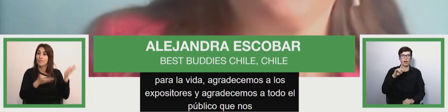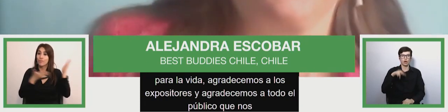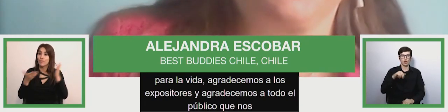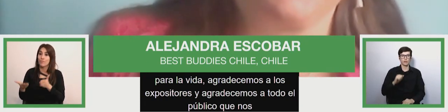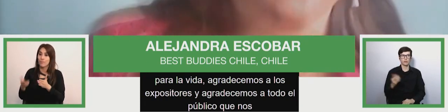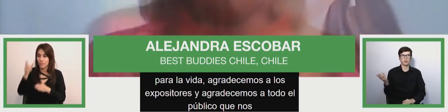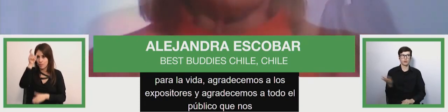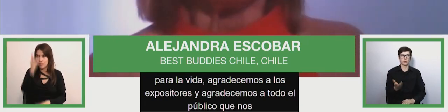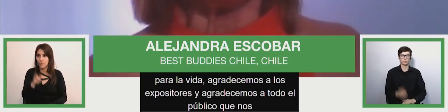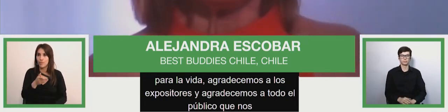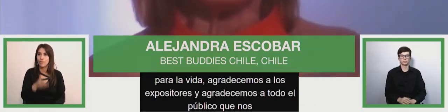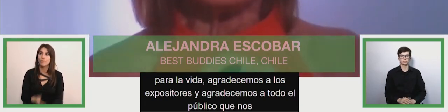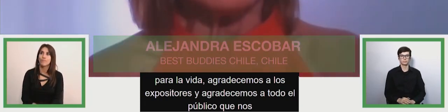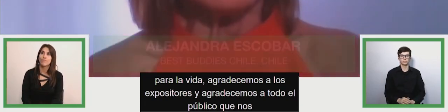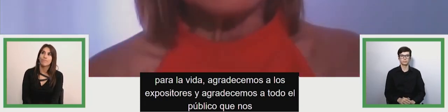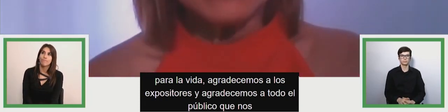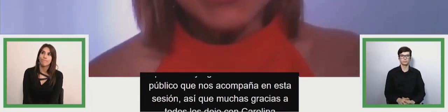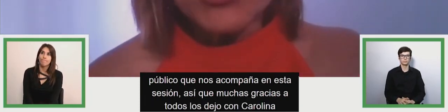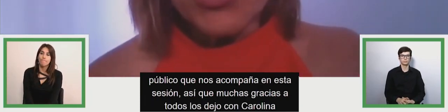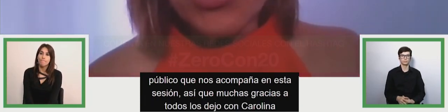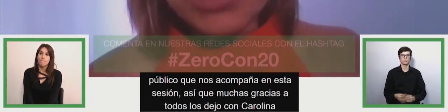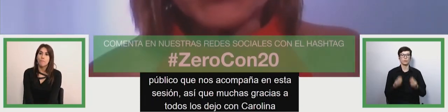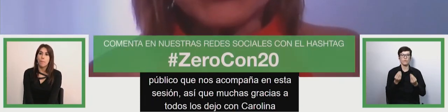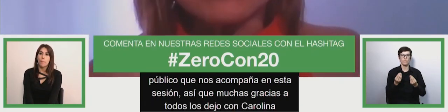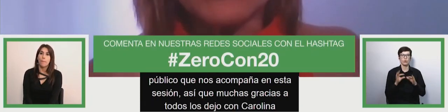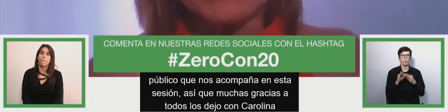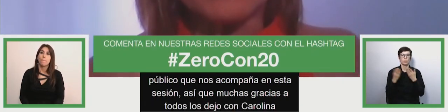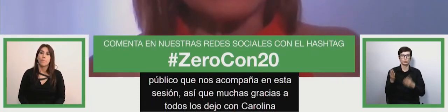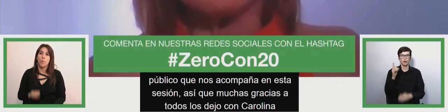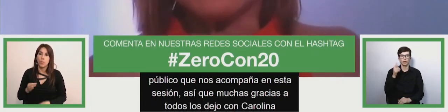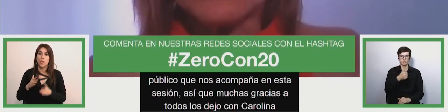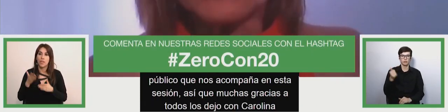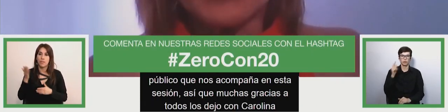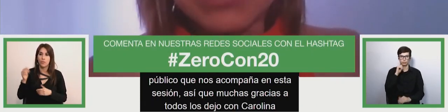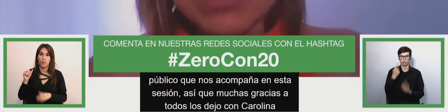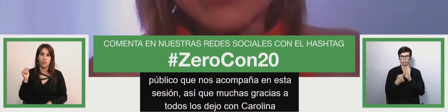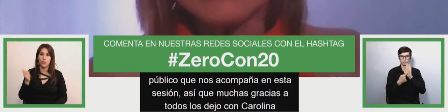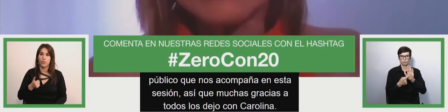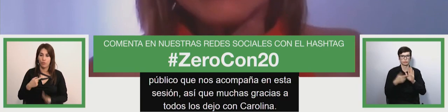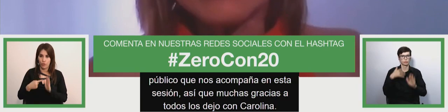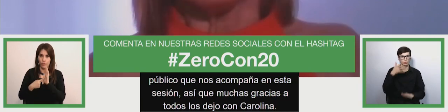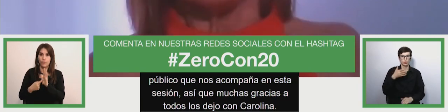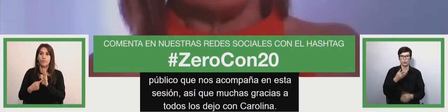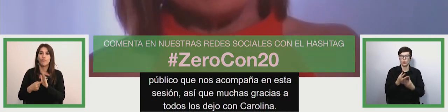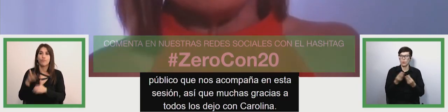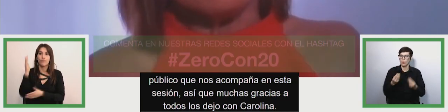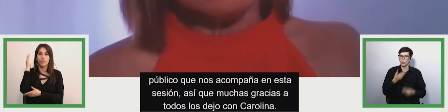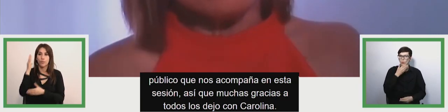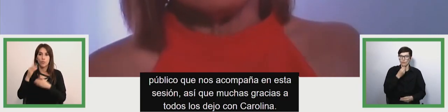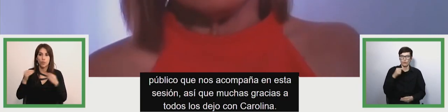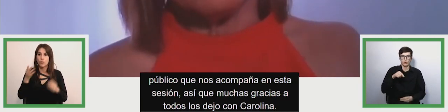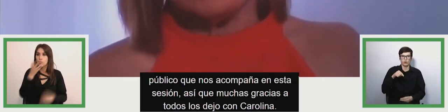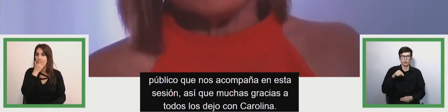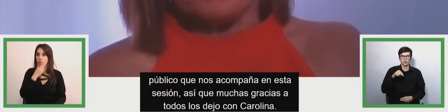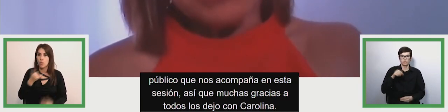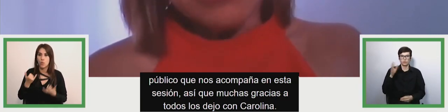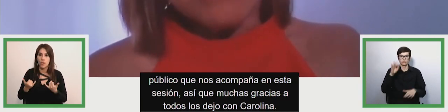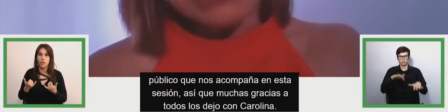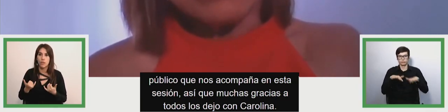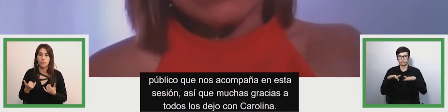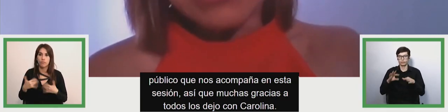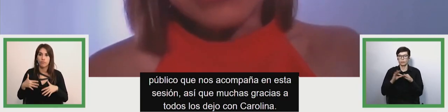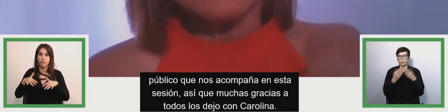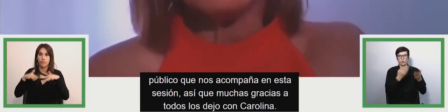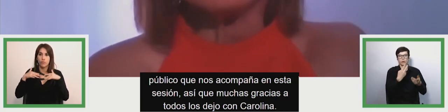their excellent speeches, and we thank the public that's been with us. So thank you very much, and